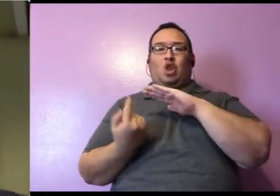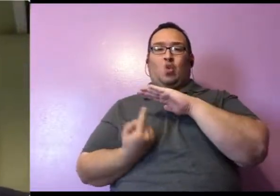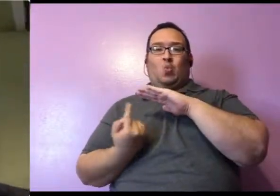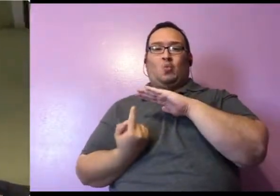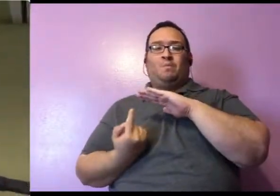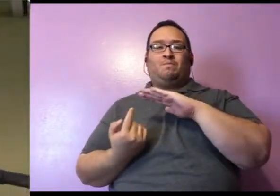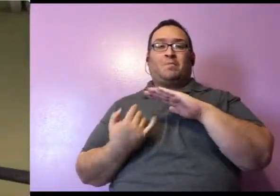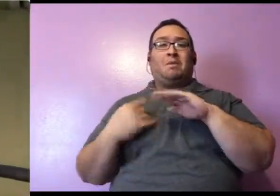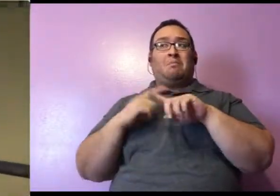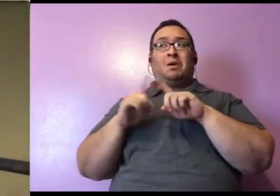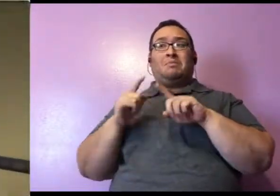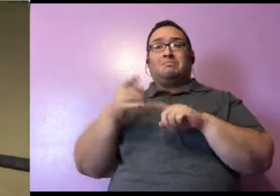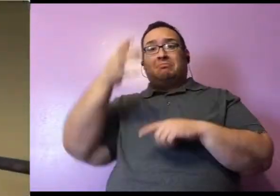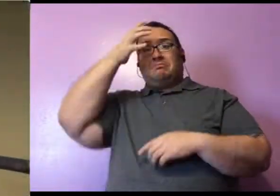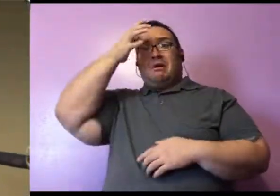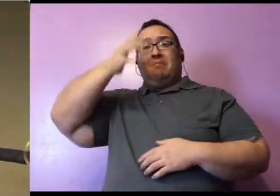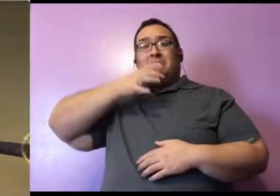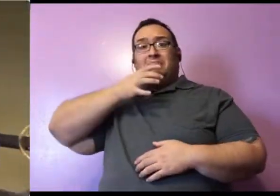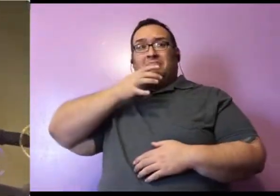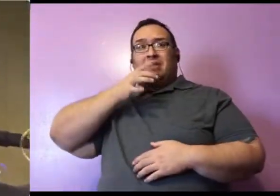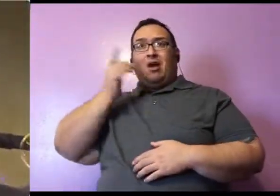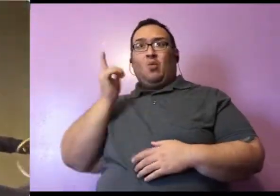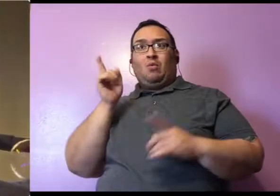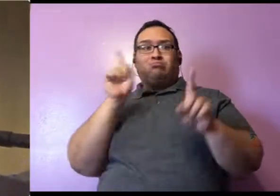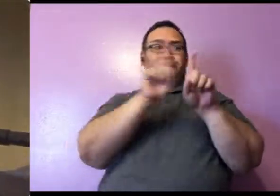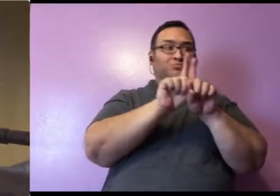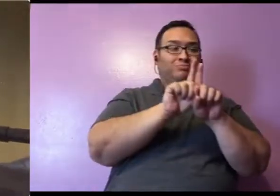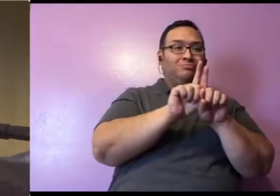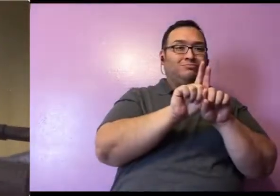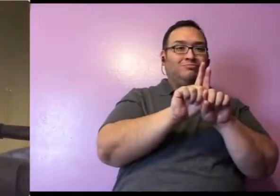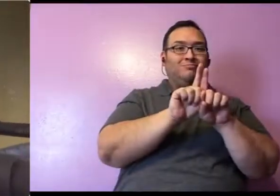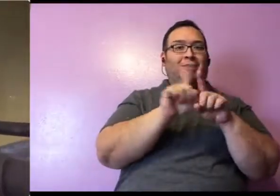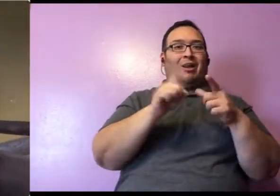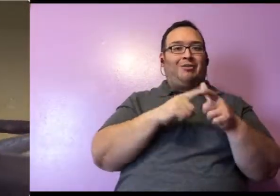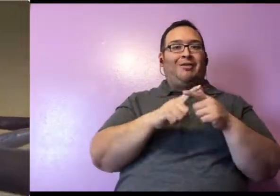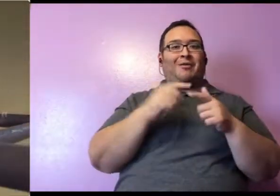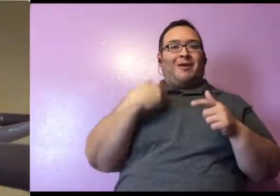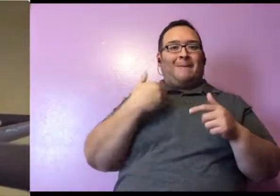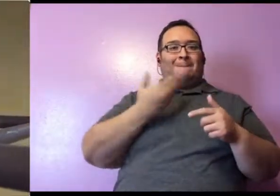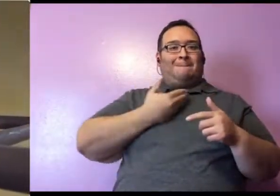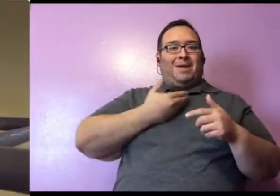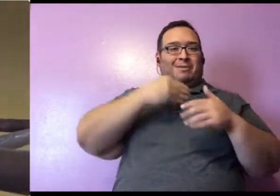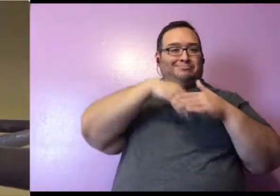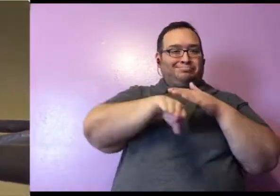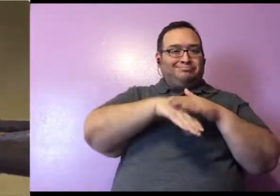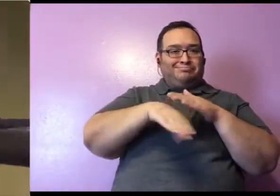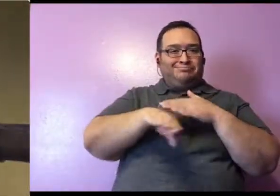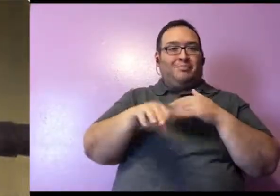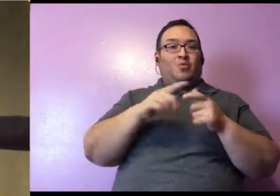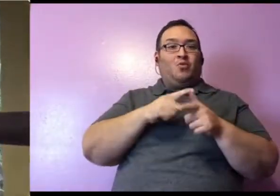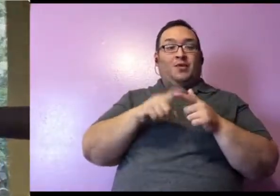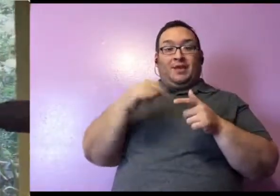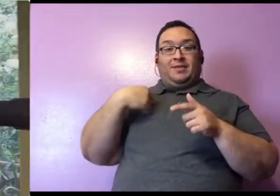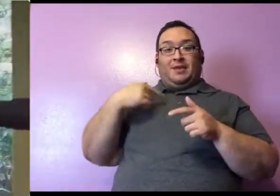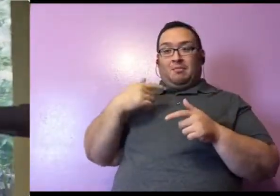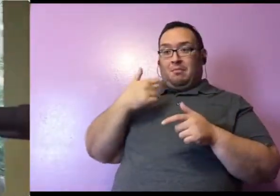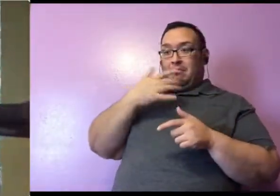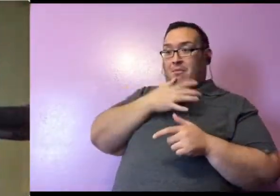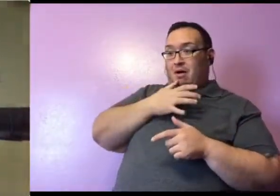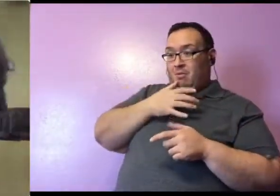family. And they will usually have one to three babies. And then those babies are going to stay with Mom for a little while so that she can raise them and help them grow